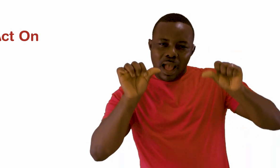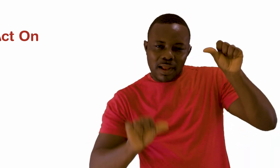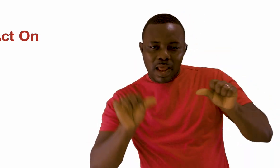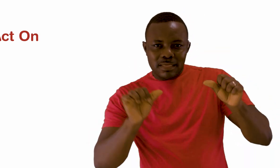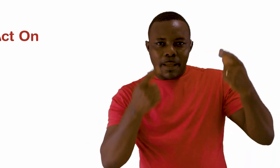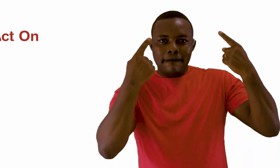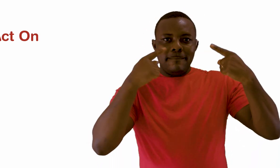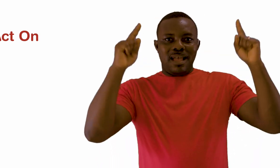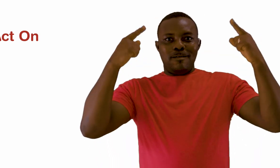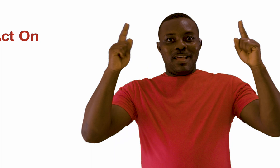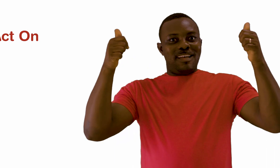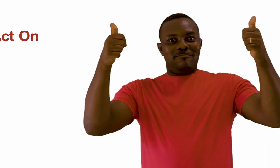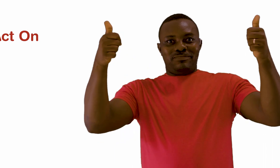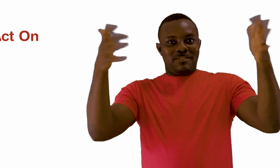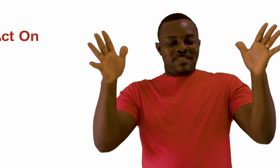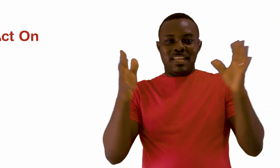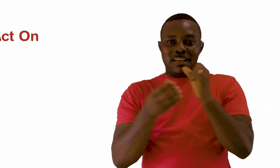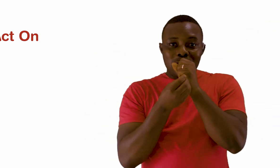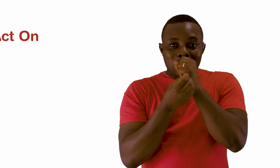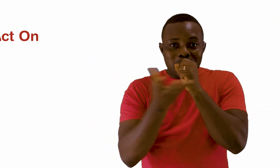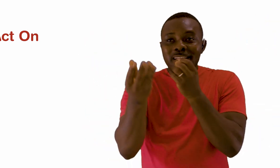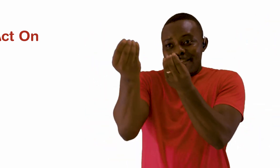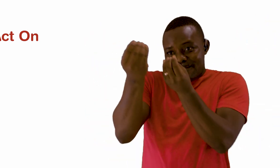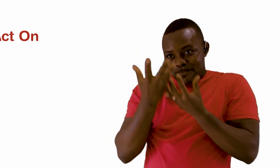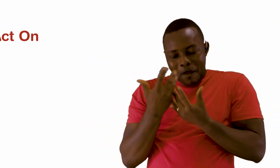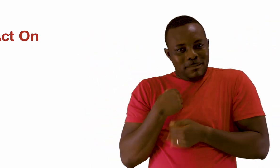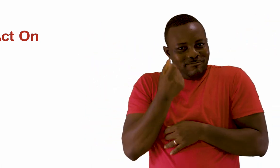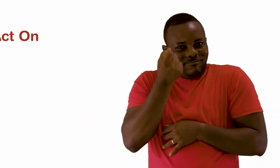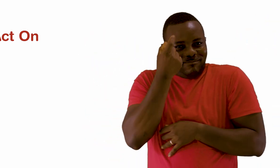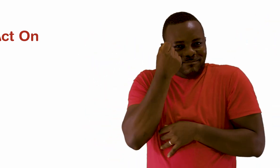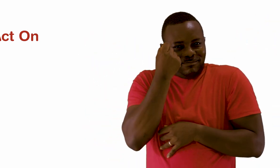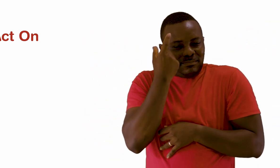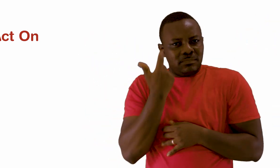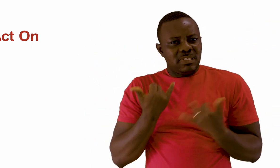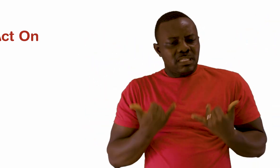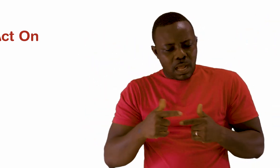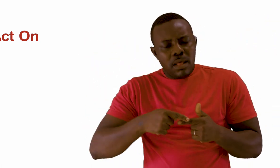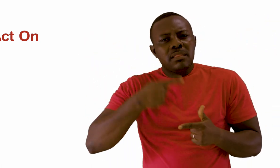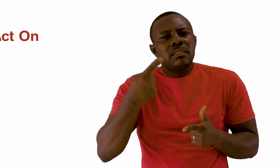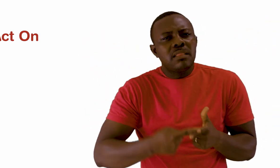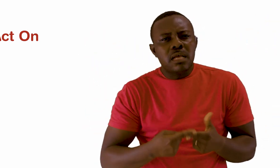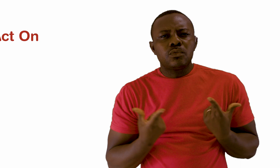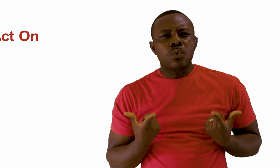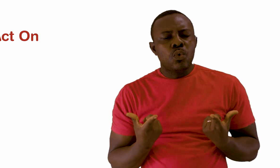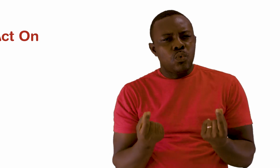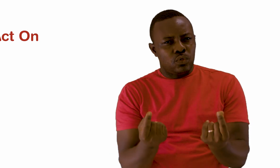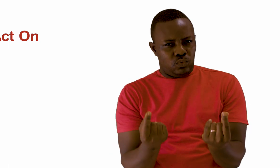analyze media. This is all well and good. I might access a piece of media, evaluate it, and analyze it. But then, crucially, what am I